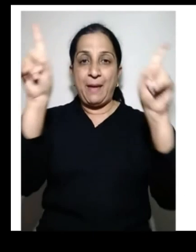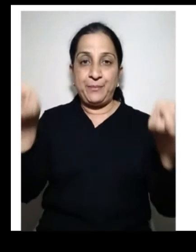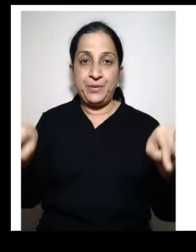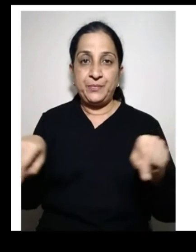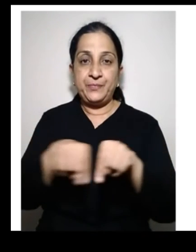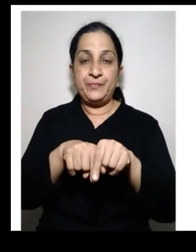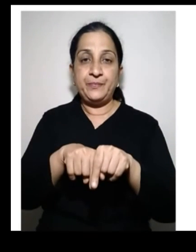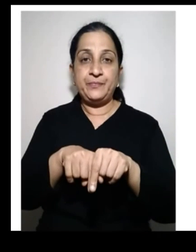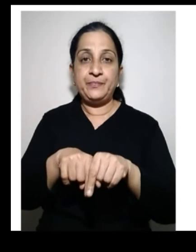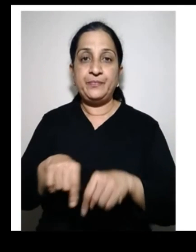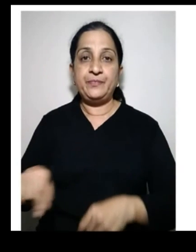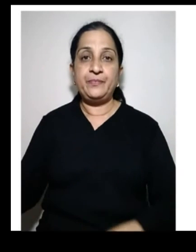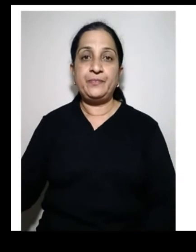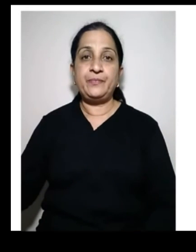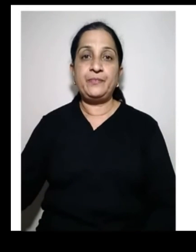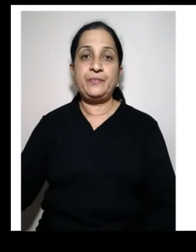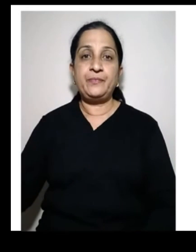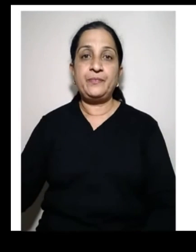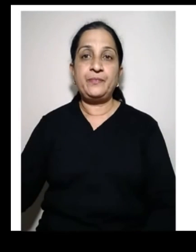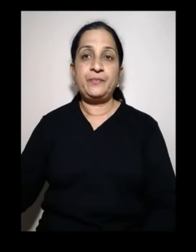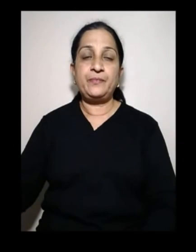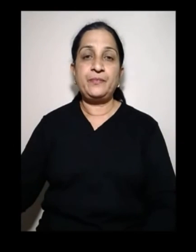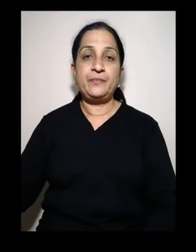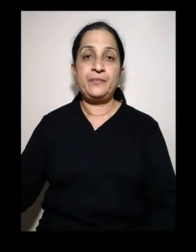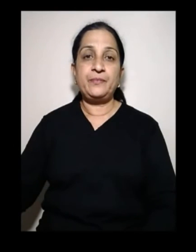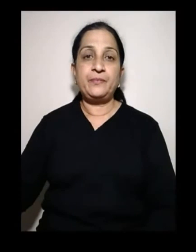is the explanation of the indifference curve map.